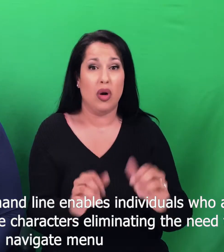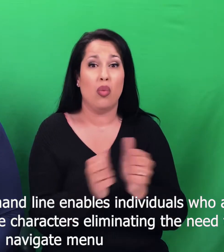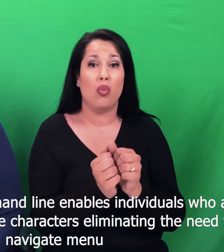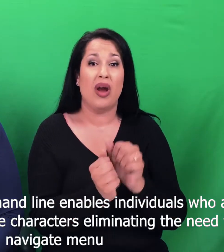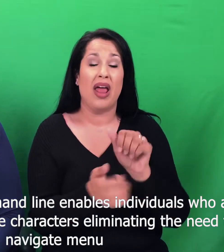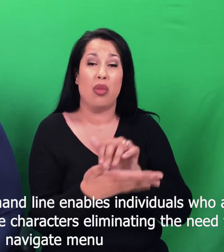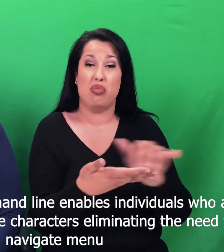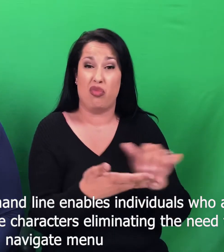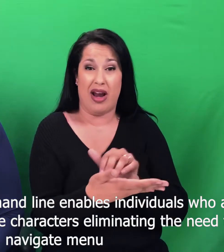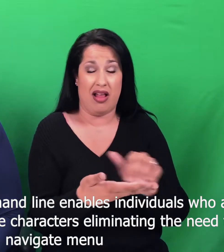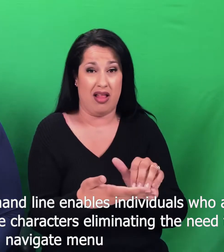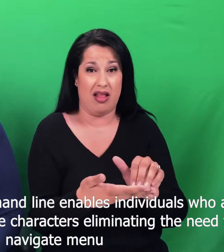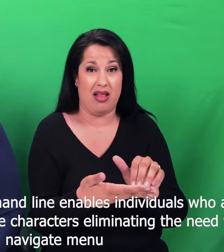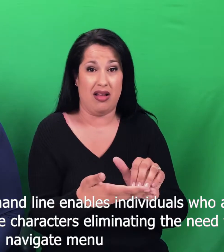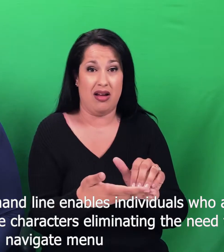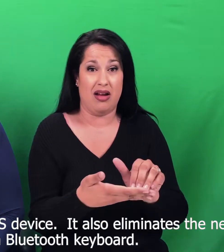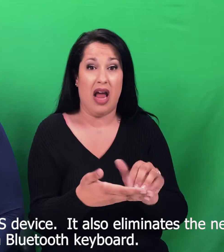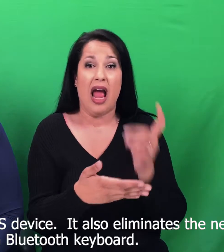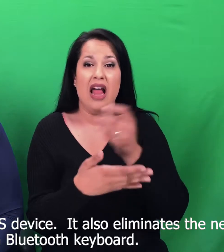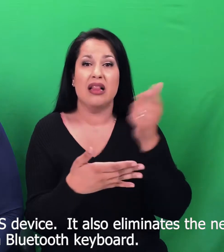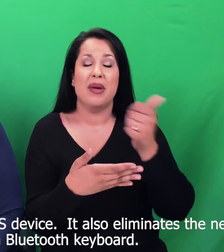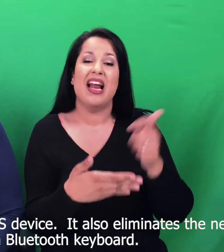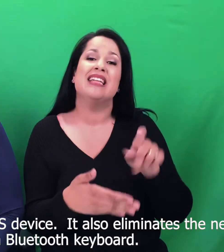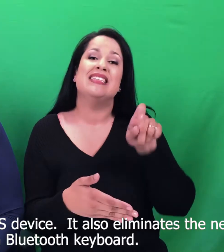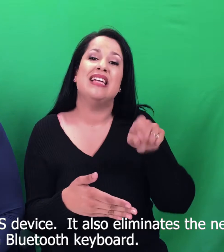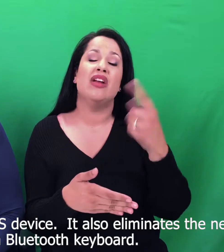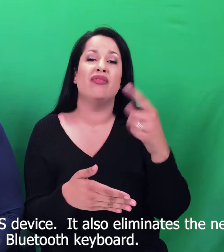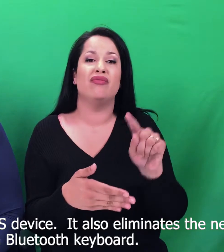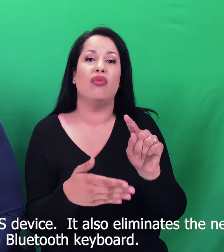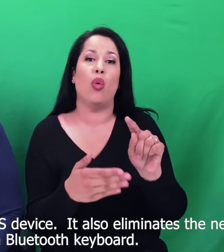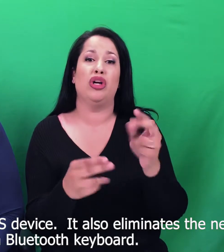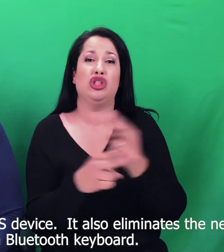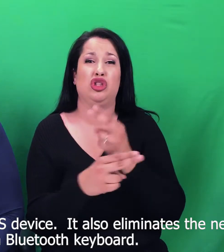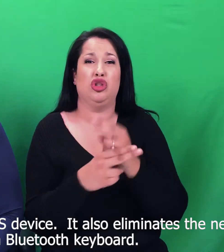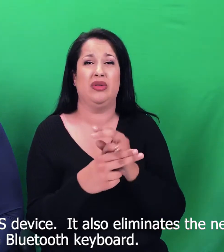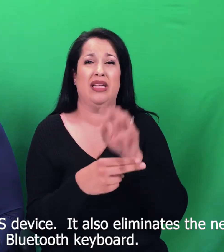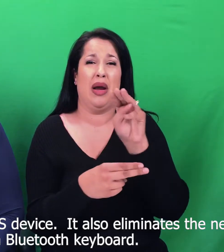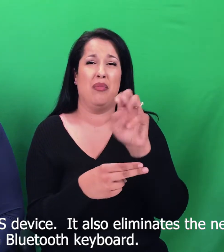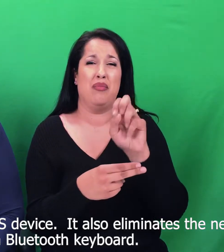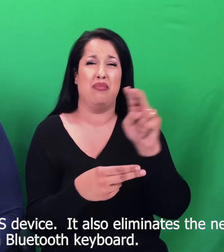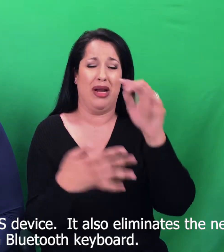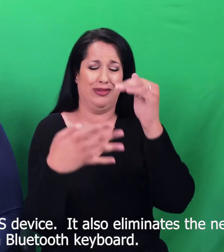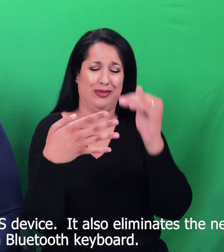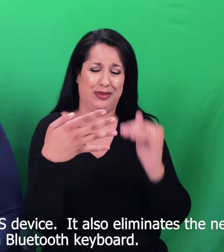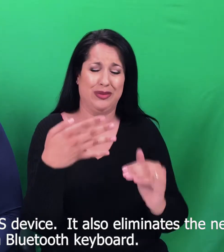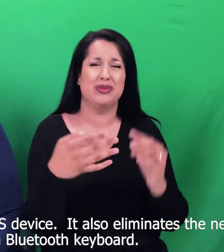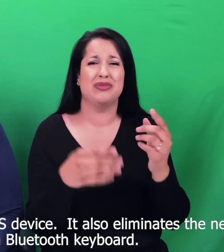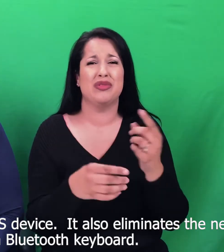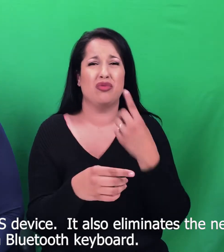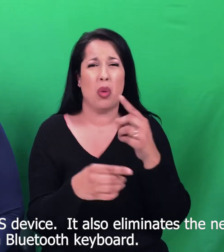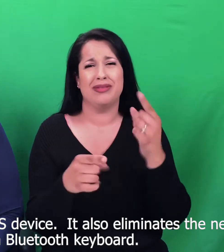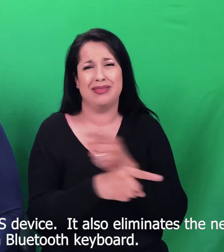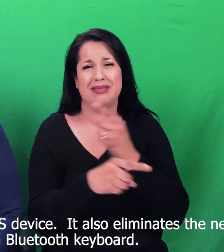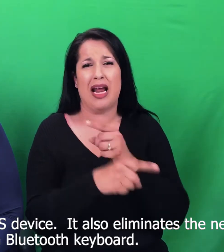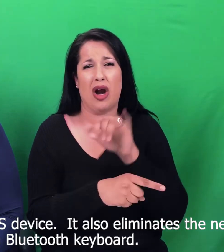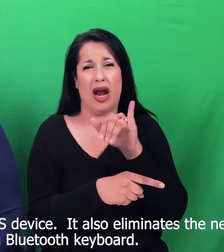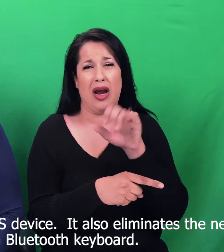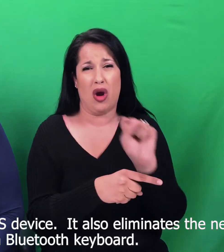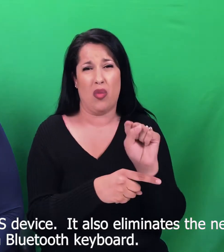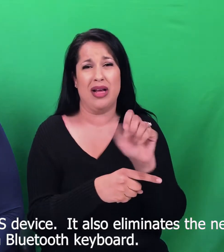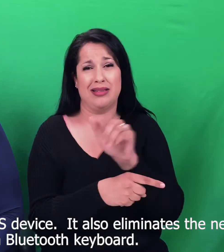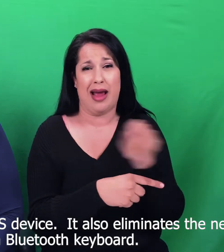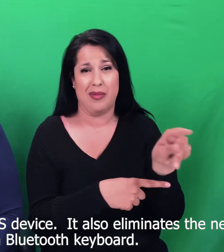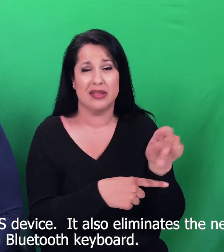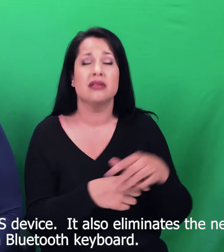the need to navigate menu structures on the iOS device. It also eliminates the need